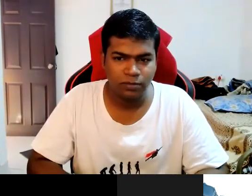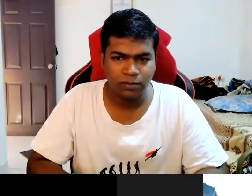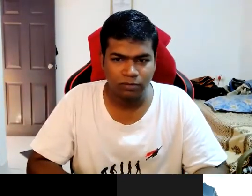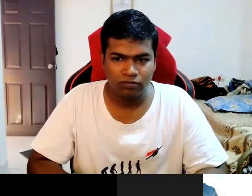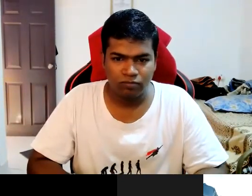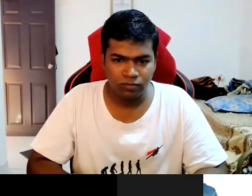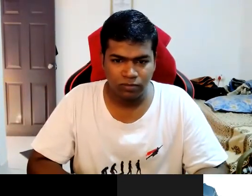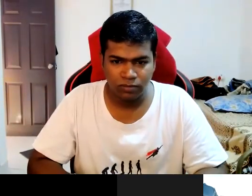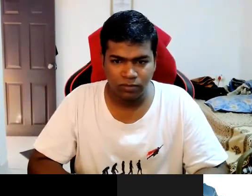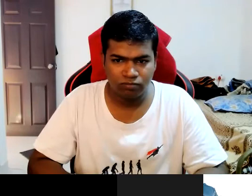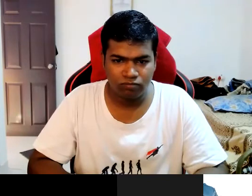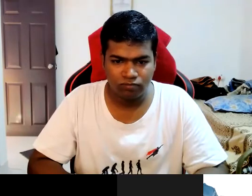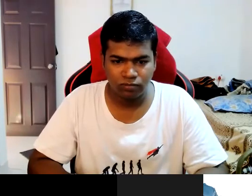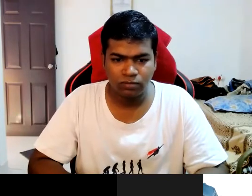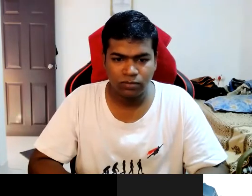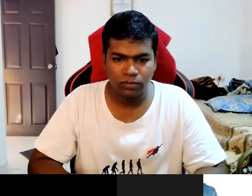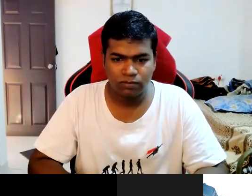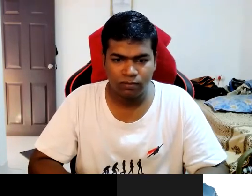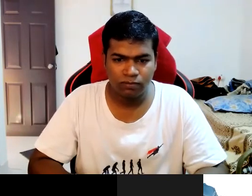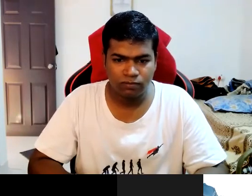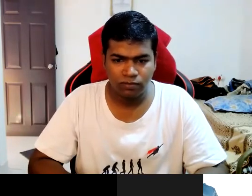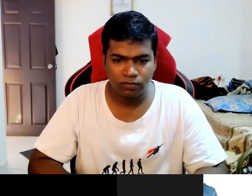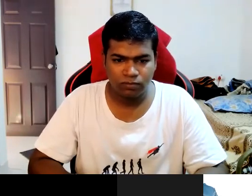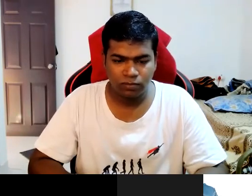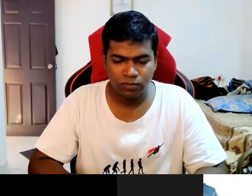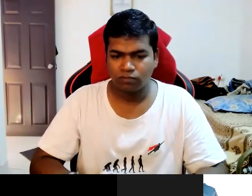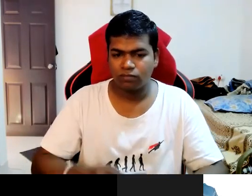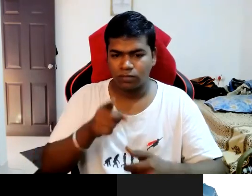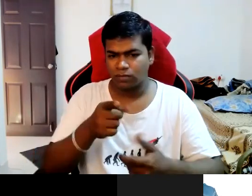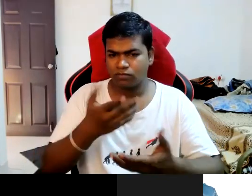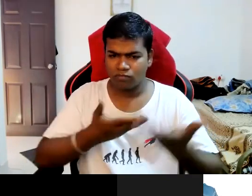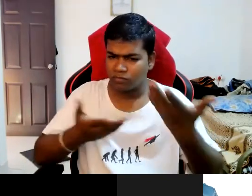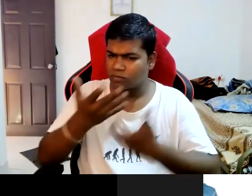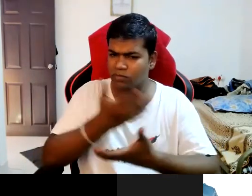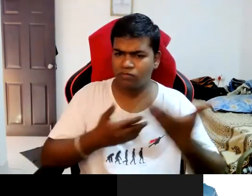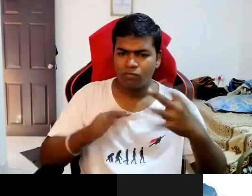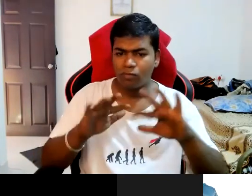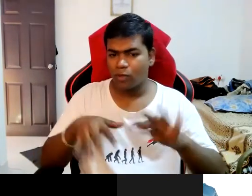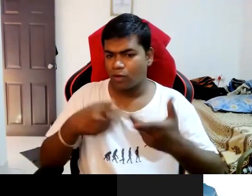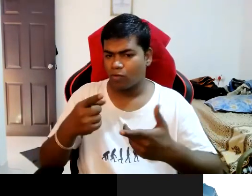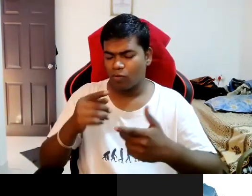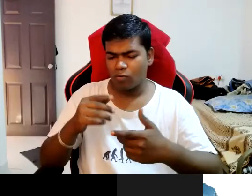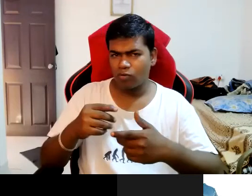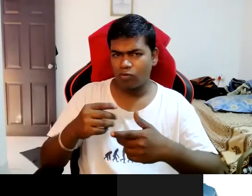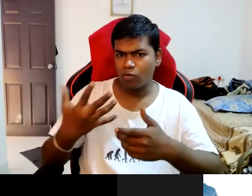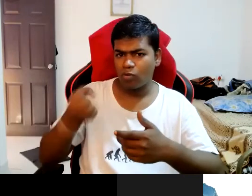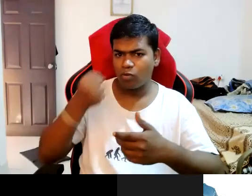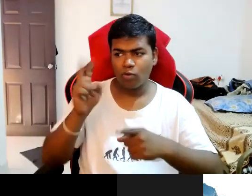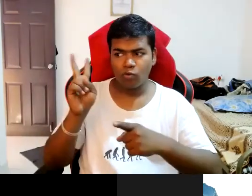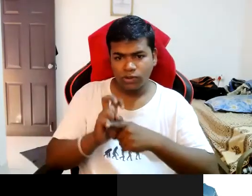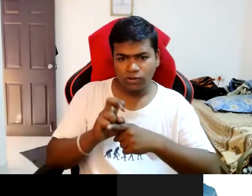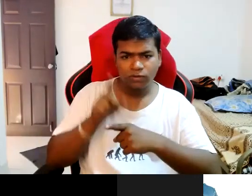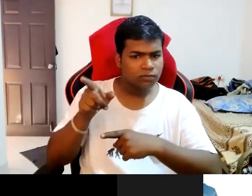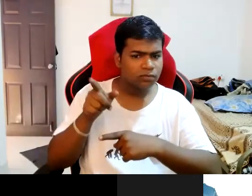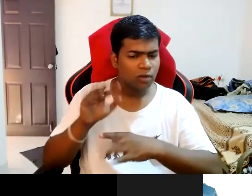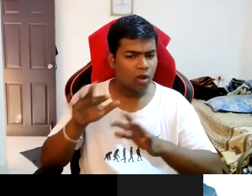talk me through about uh you know you briefly discussed that uh how you got to know about vishish and they are told